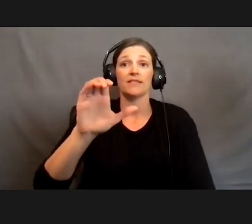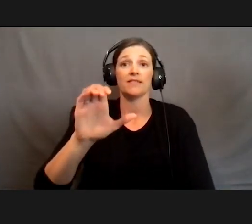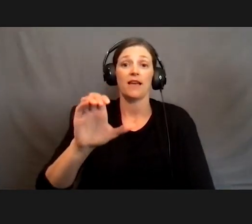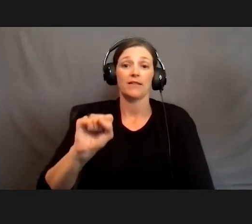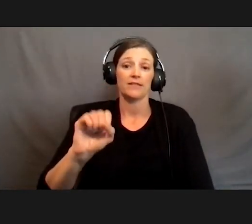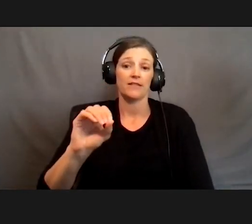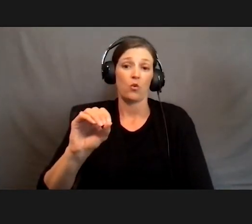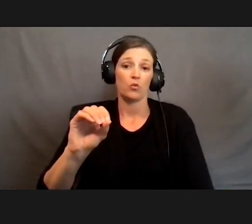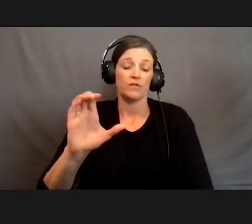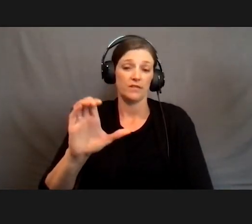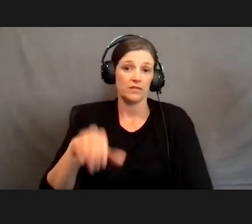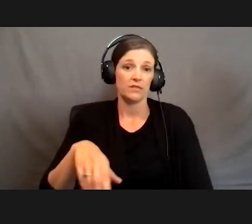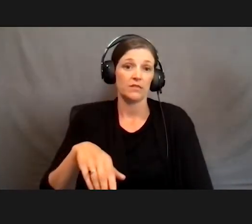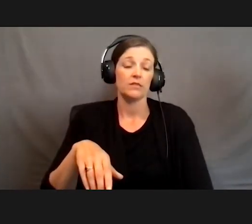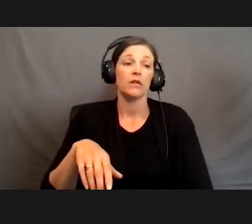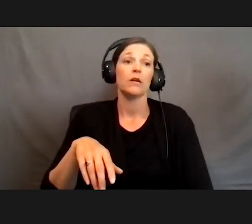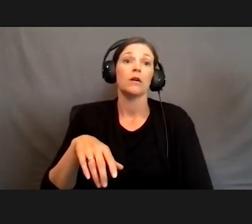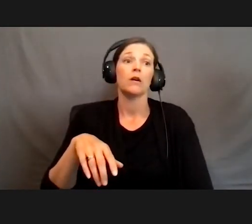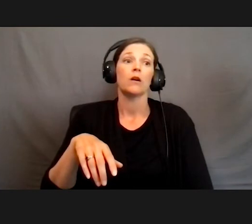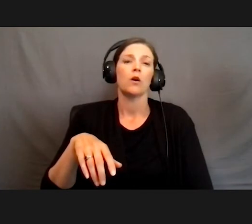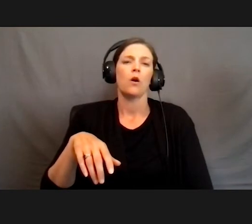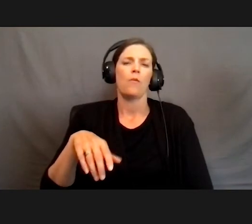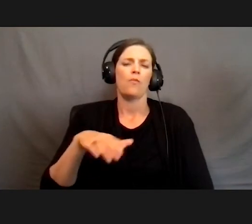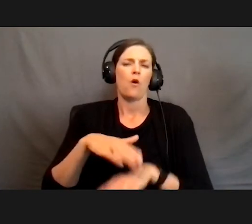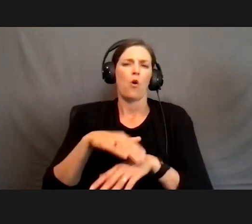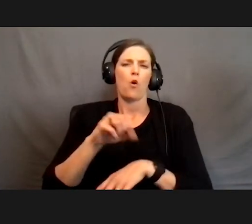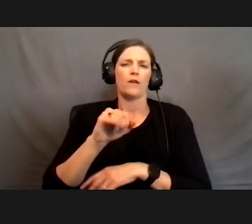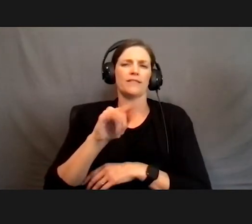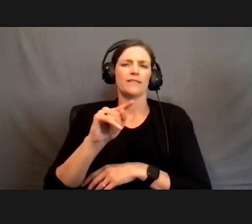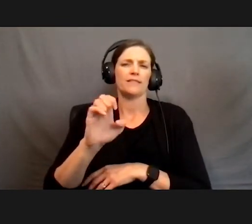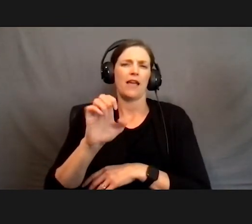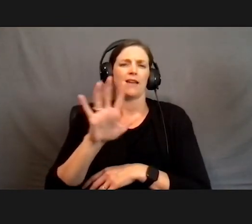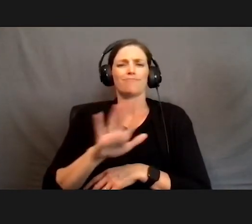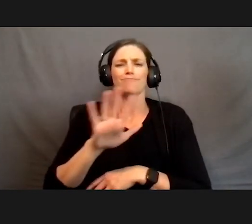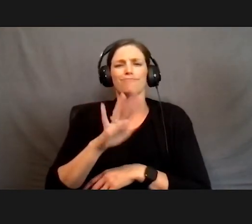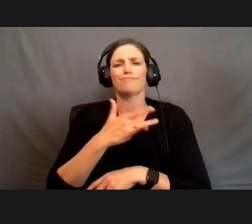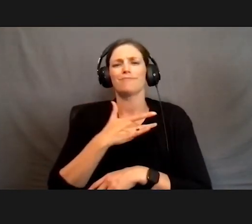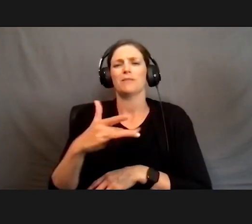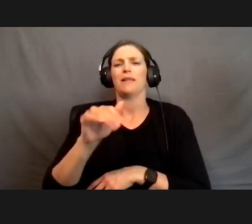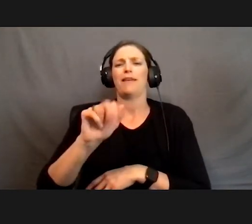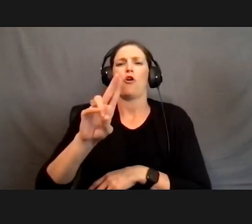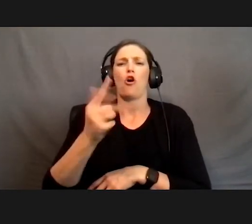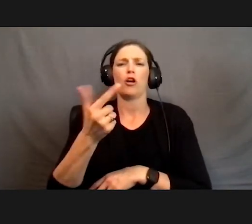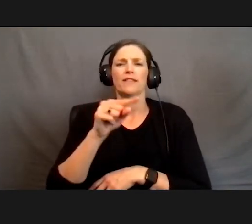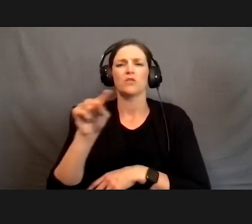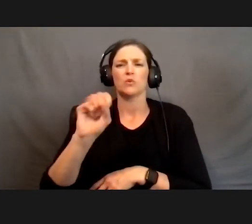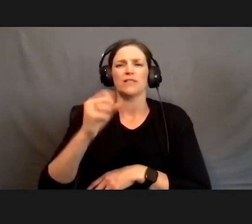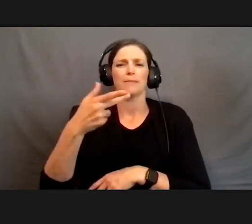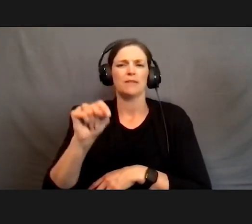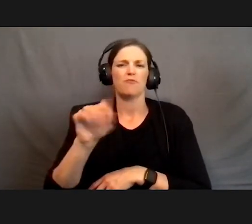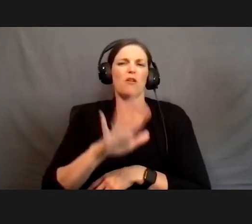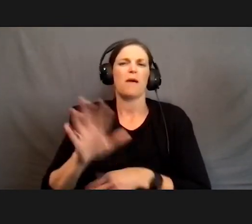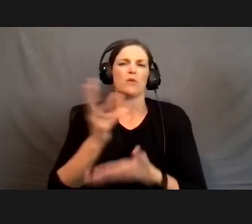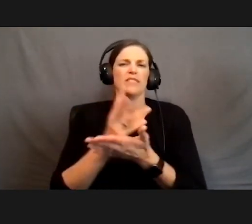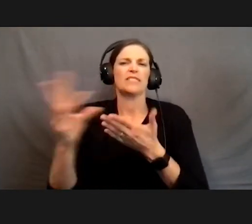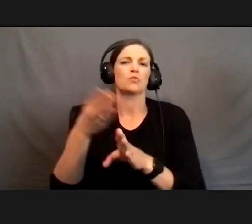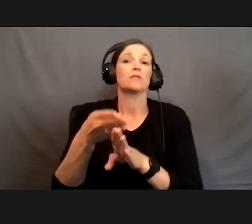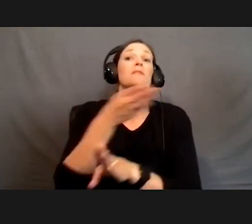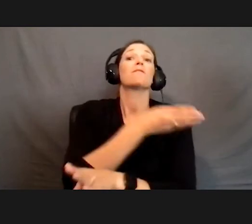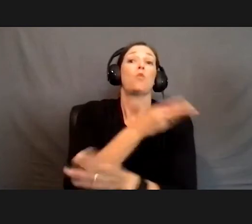on-site committee. It's typically August, September time frame. It's about six weeks before the visit.